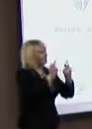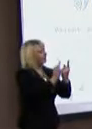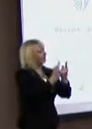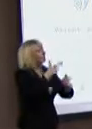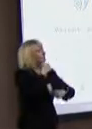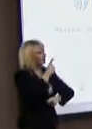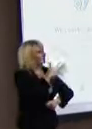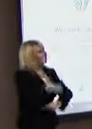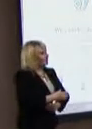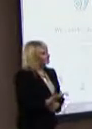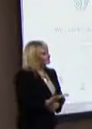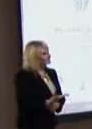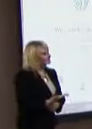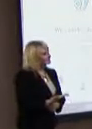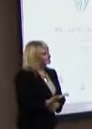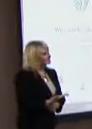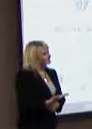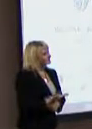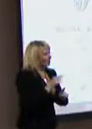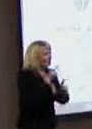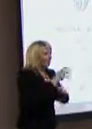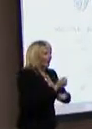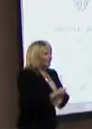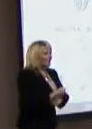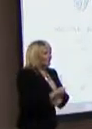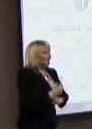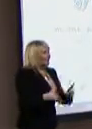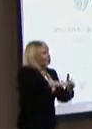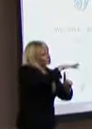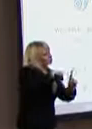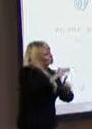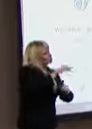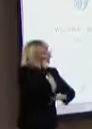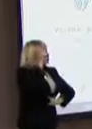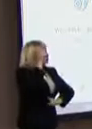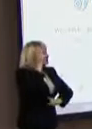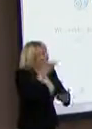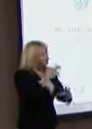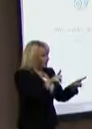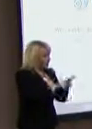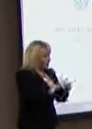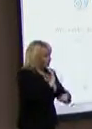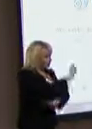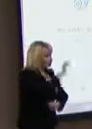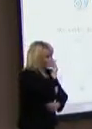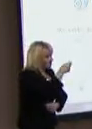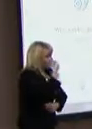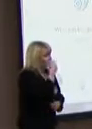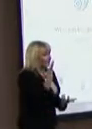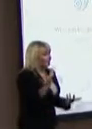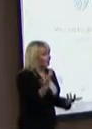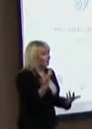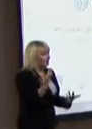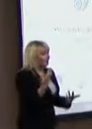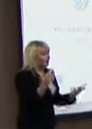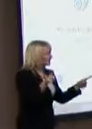And you are here because you have a social conscience, but you are also successful like some of the